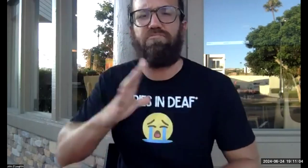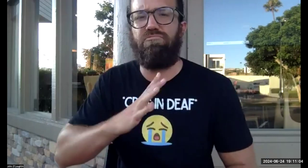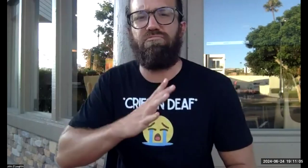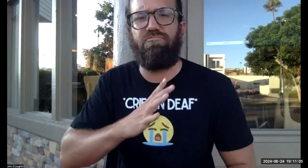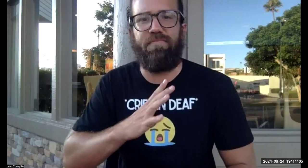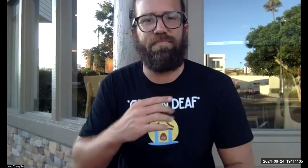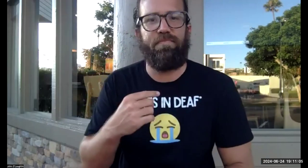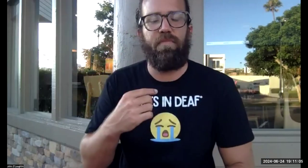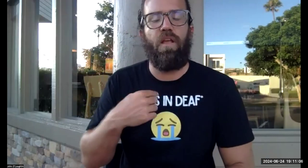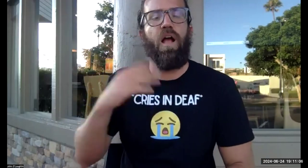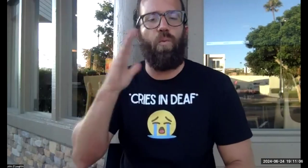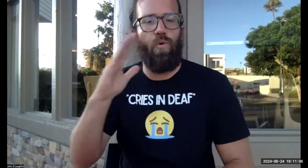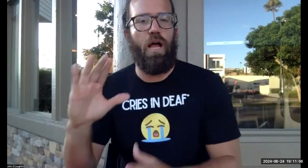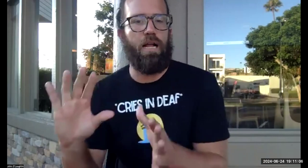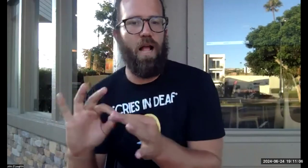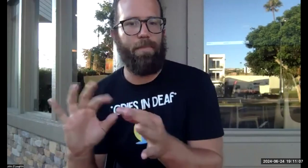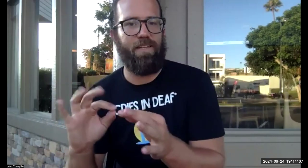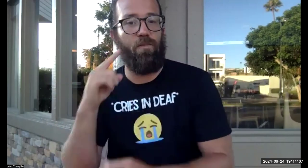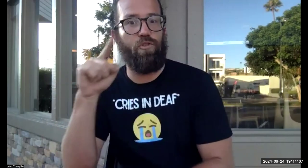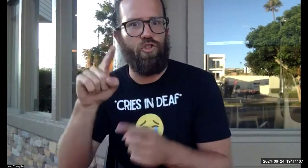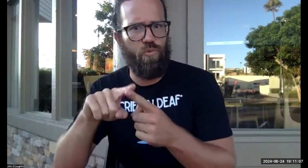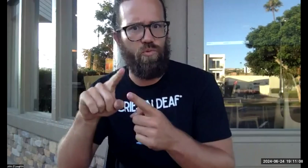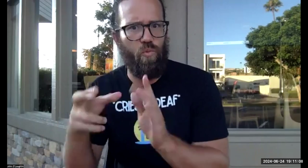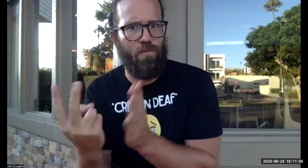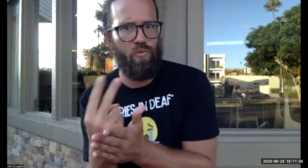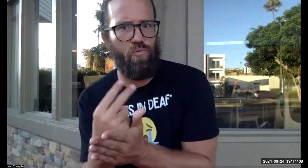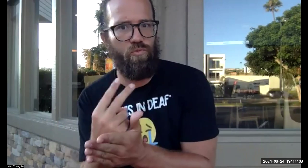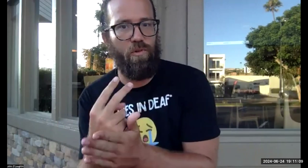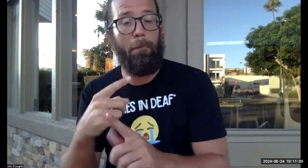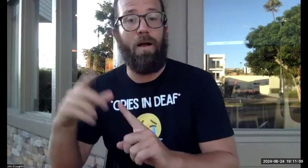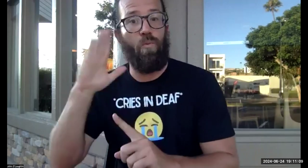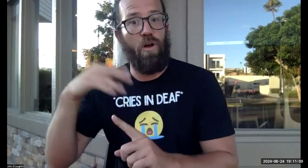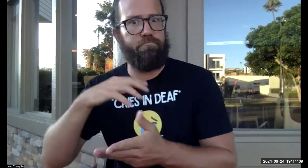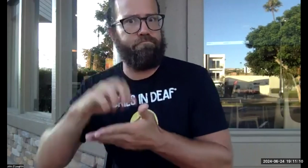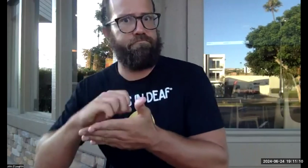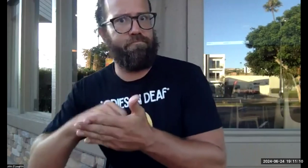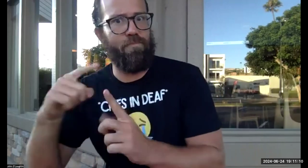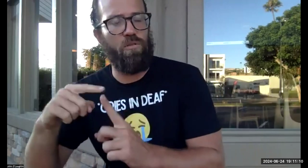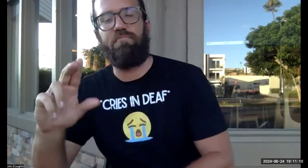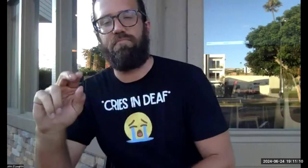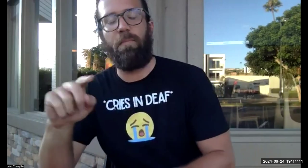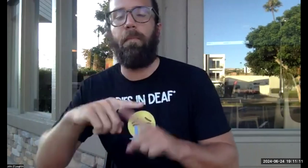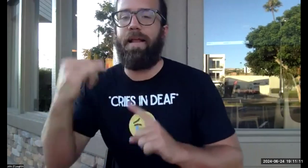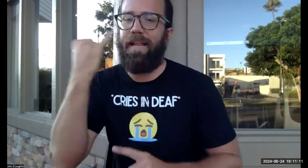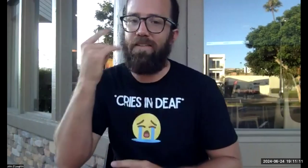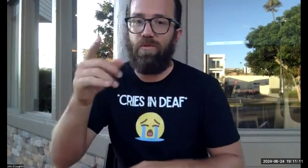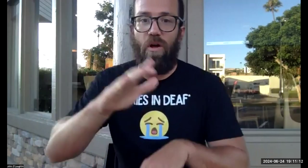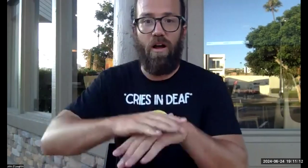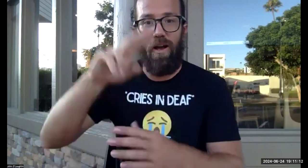If you sign something and you make errors in your signing, that's fine. I'll comment for you to review. I'm not going to take off